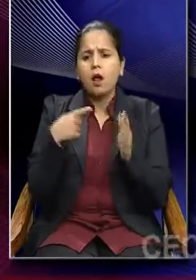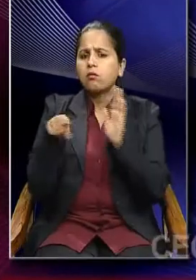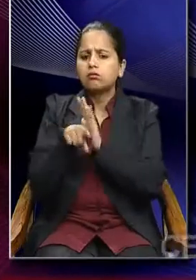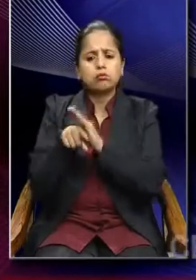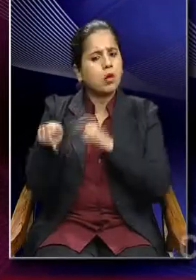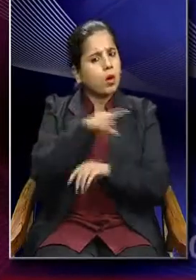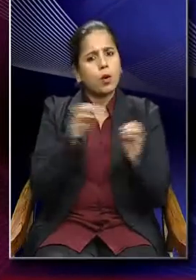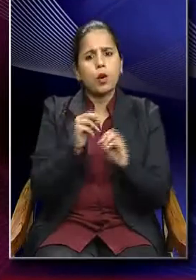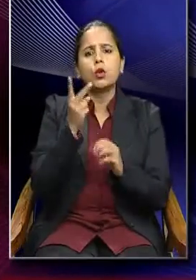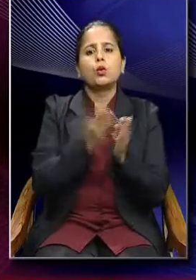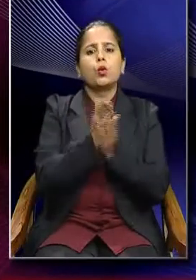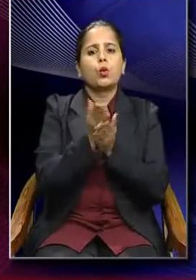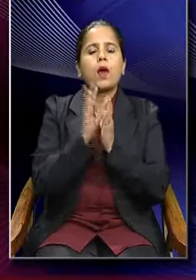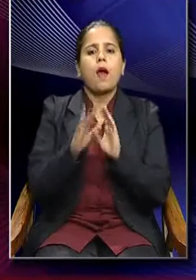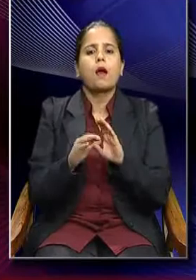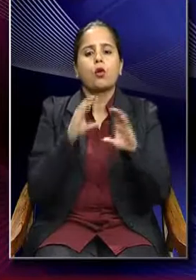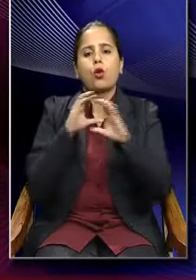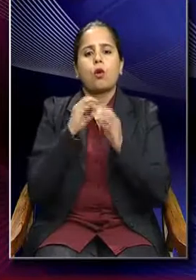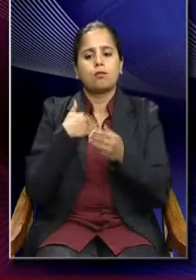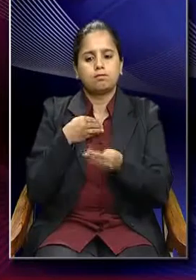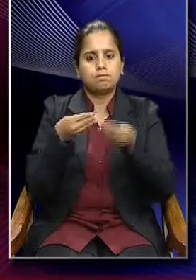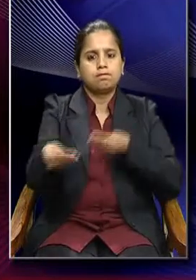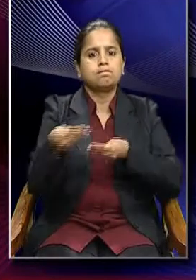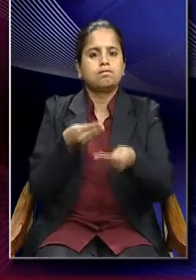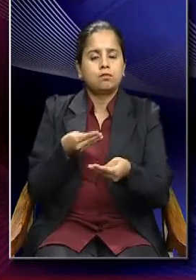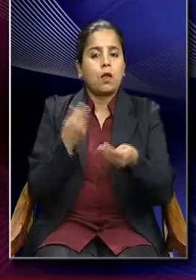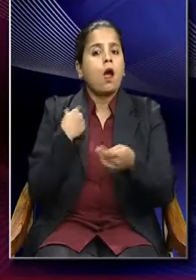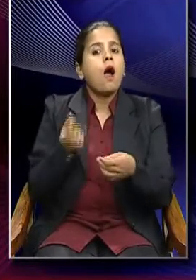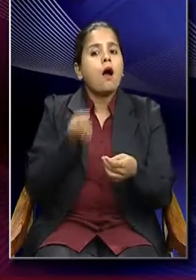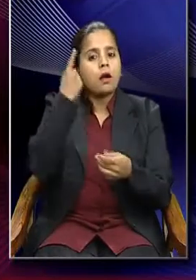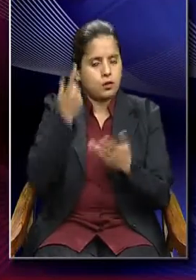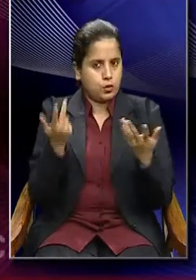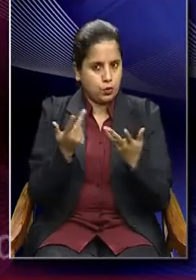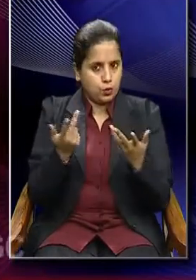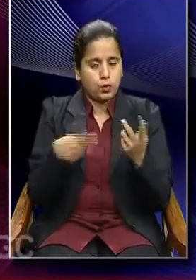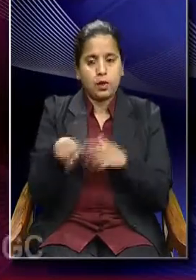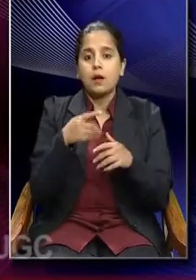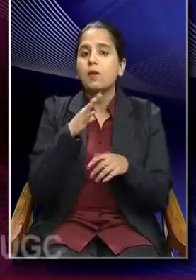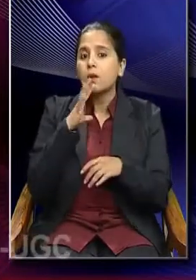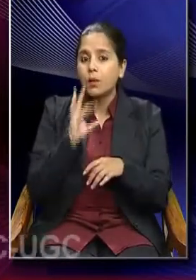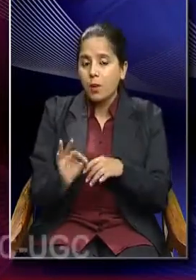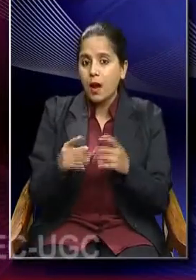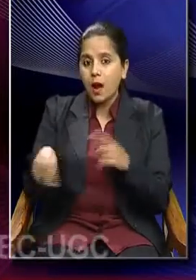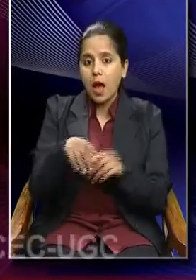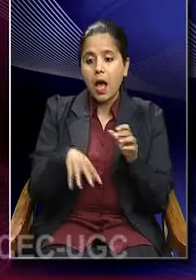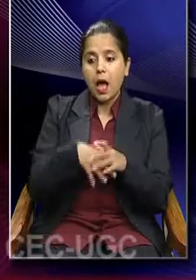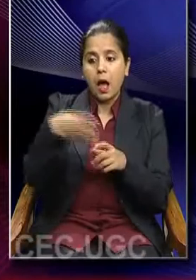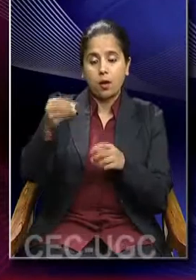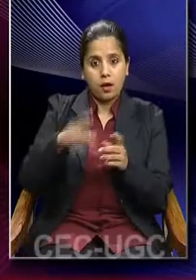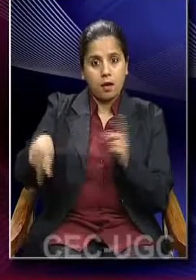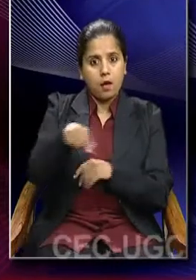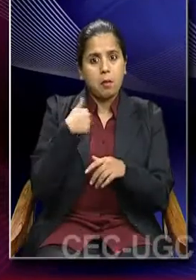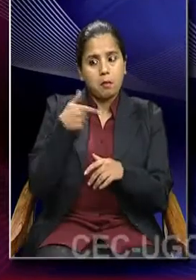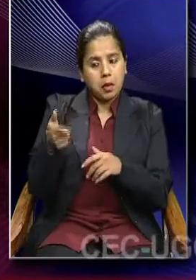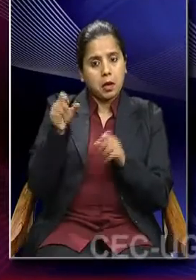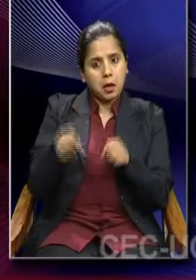There is a two-way communication. So, what needs to be understood is not reality out there to be measured,